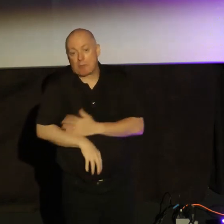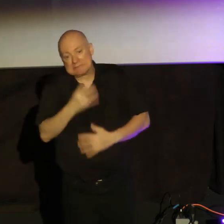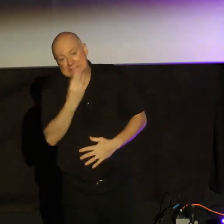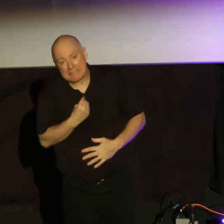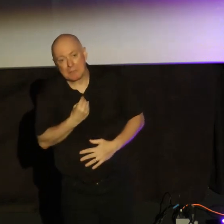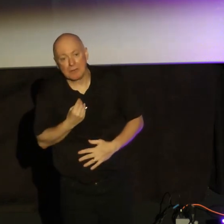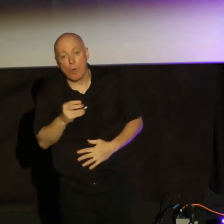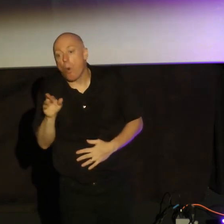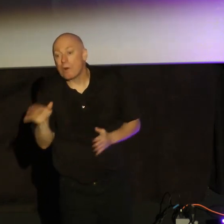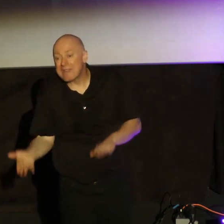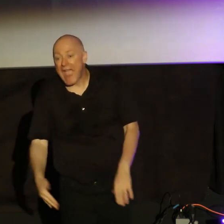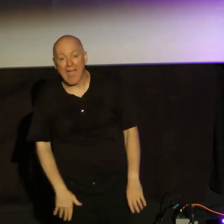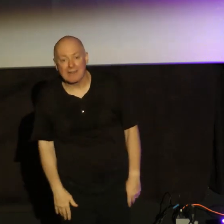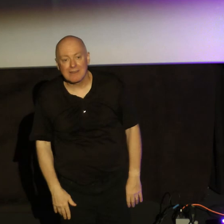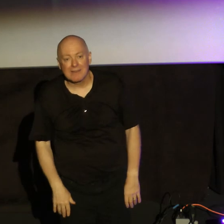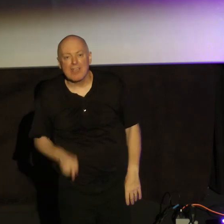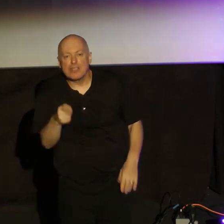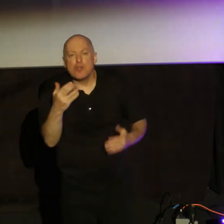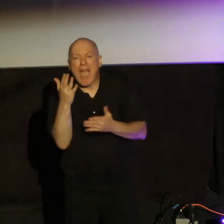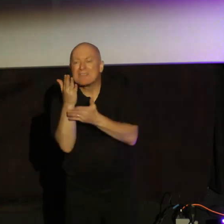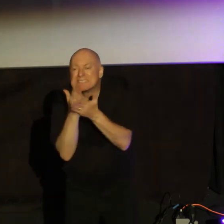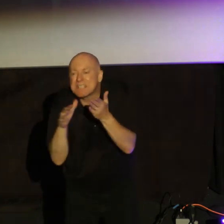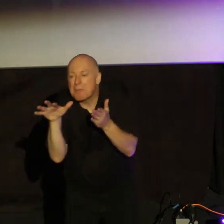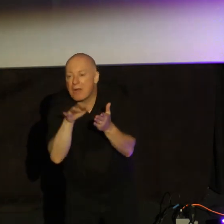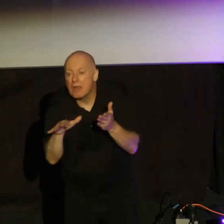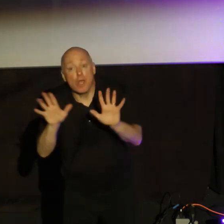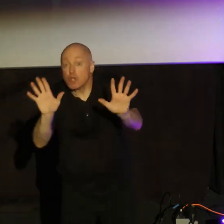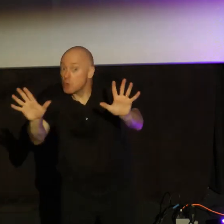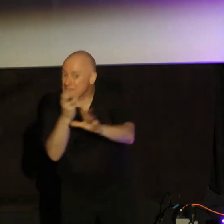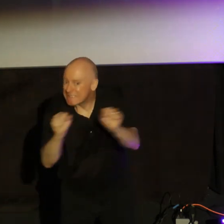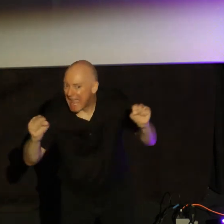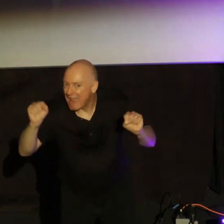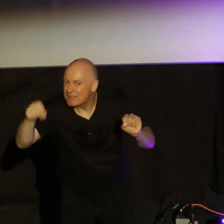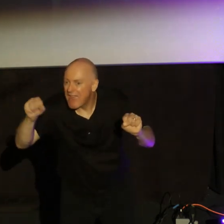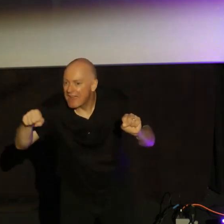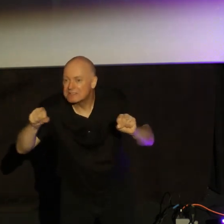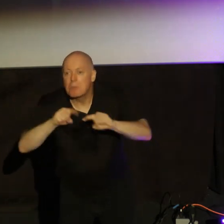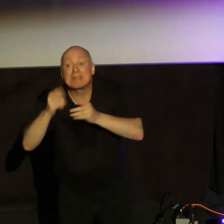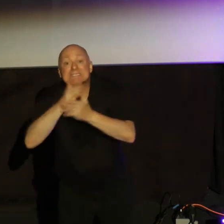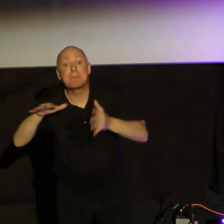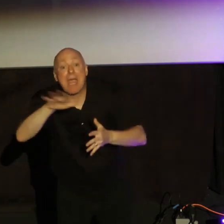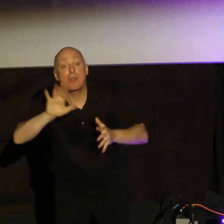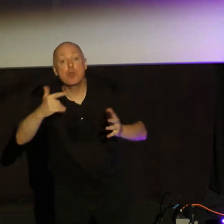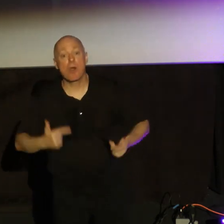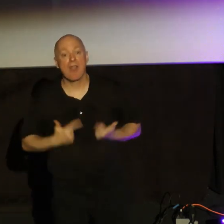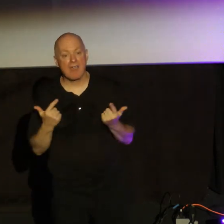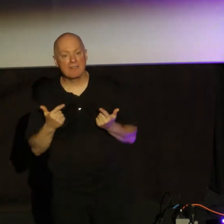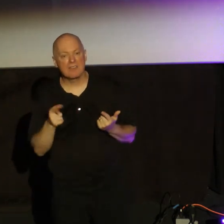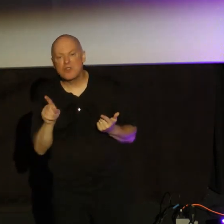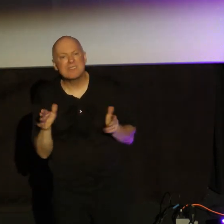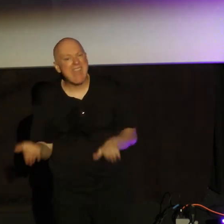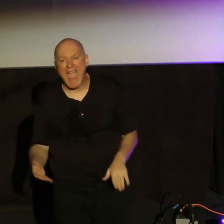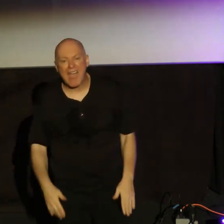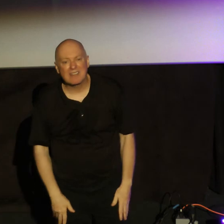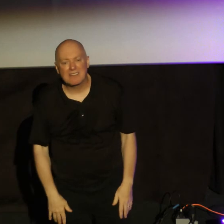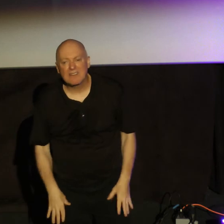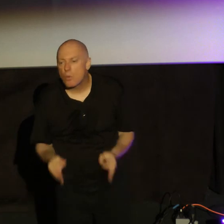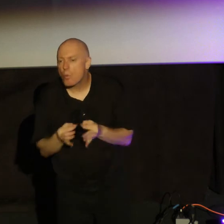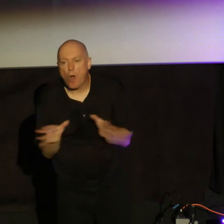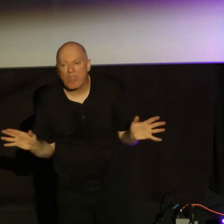dead. There's pockets of your faith. Not that you're not saved. But pockets of your faith where you're dead. Where it's useless. Where,